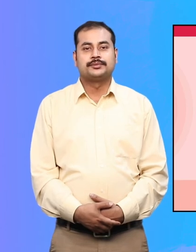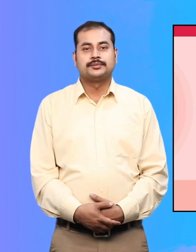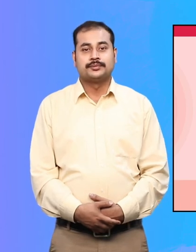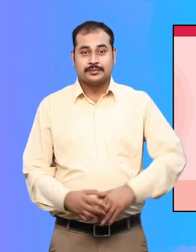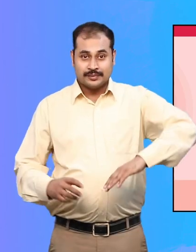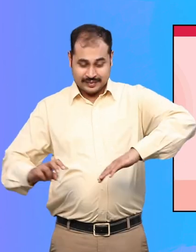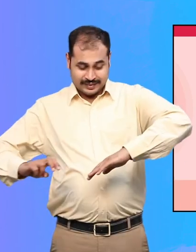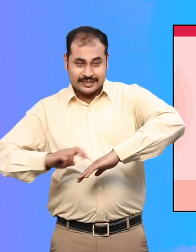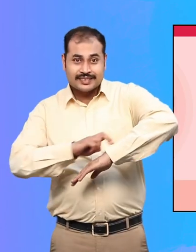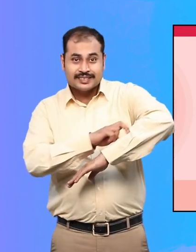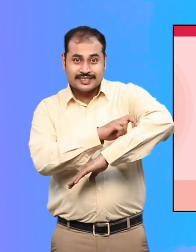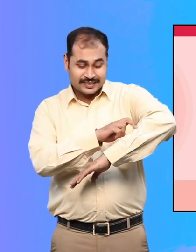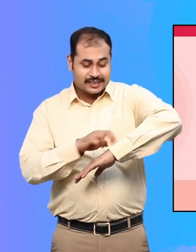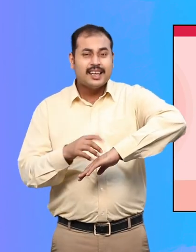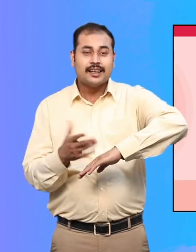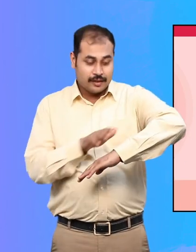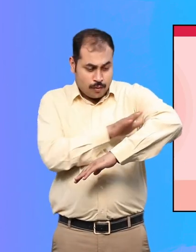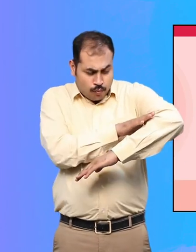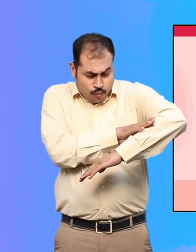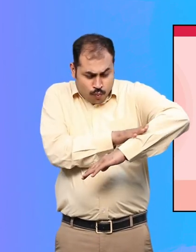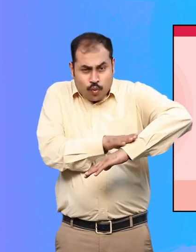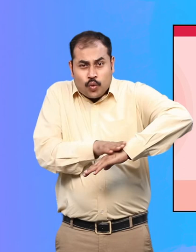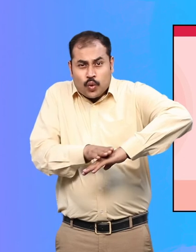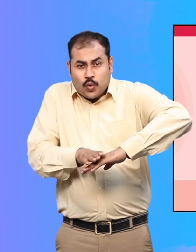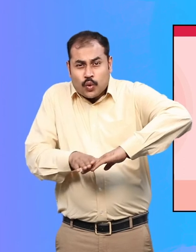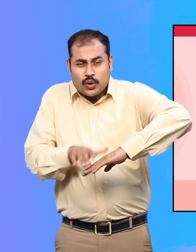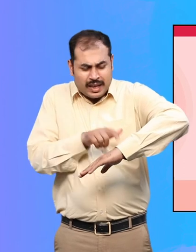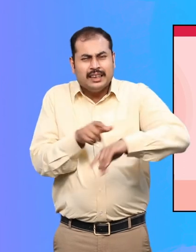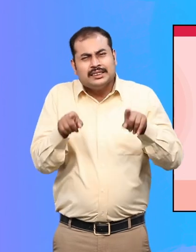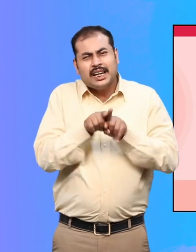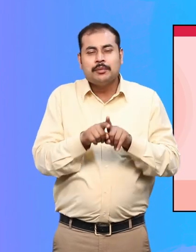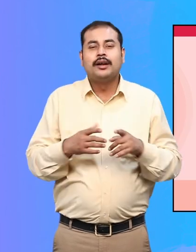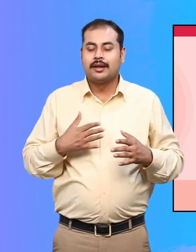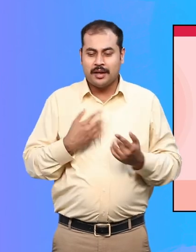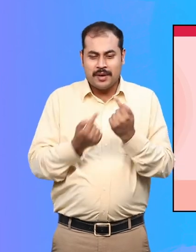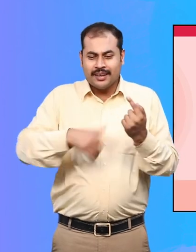The ramp is a gently sloping surface, similar to a slide in the park.